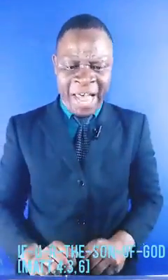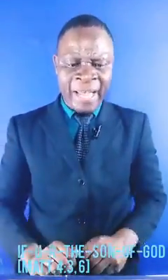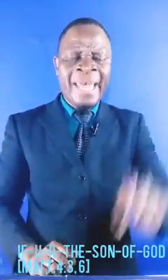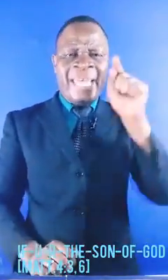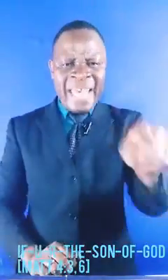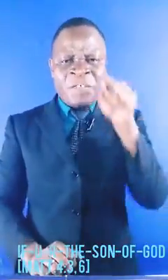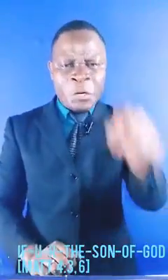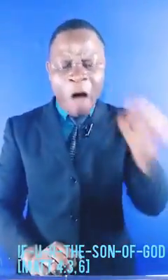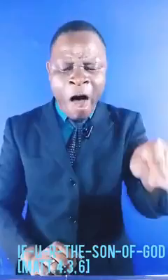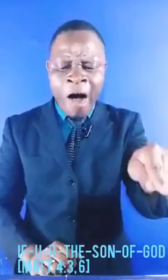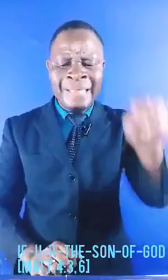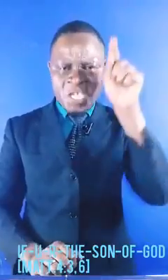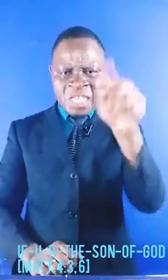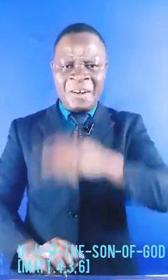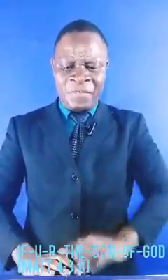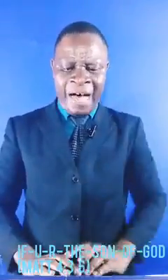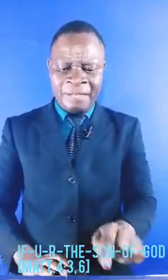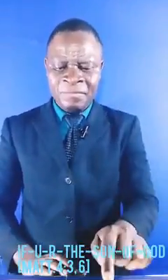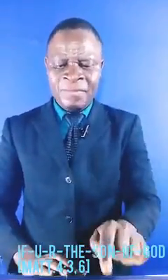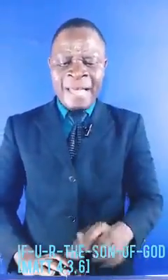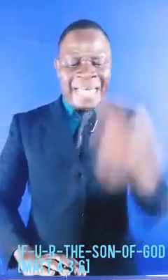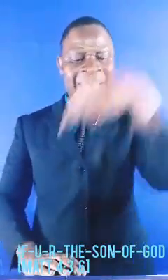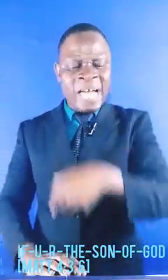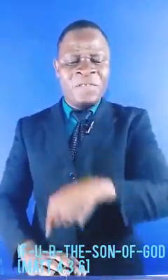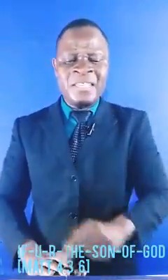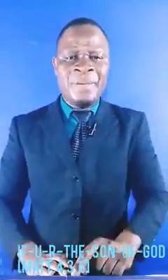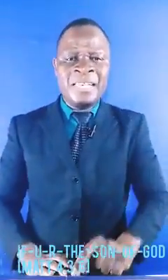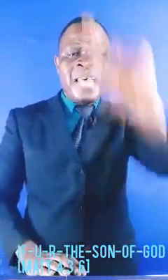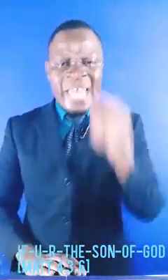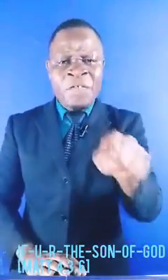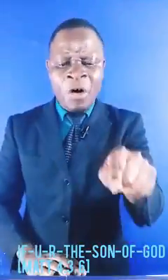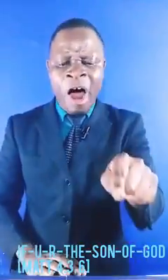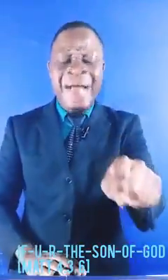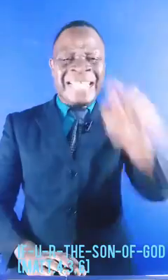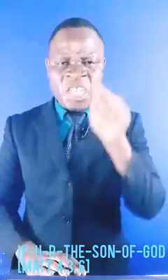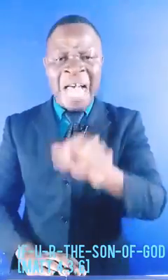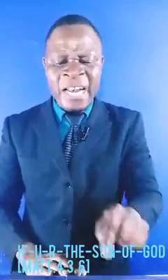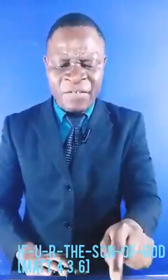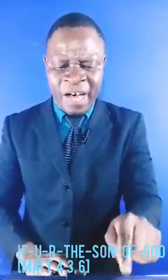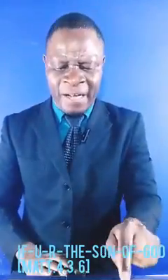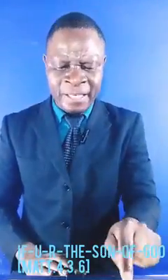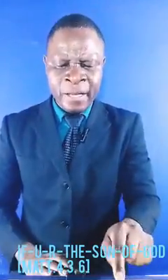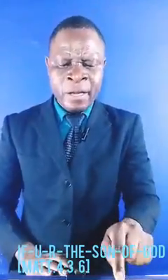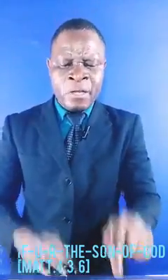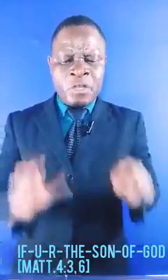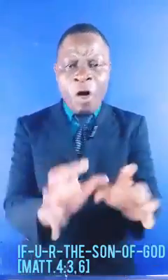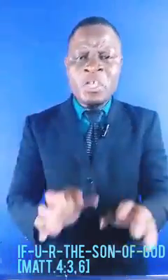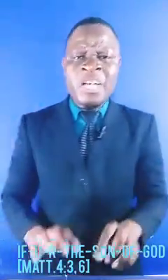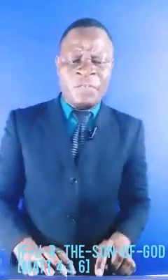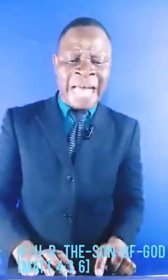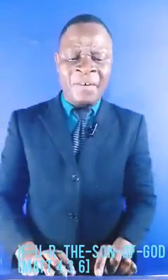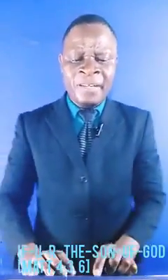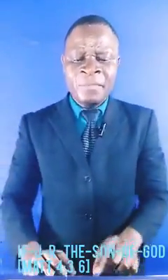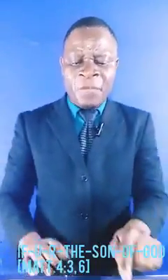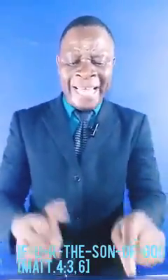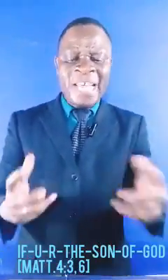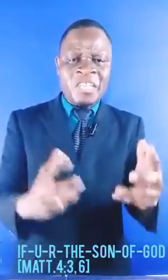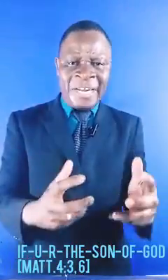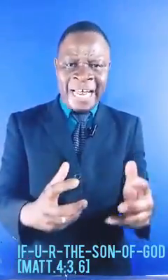say, If you are the Son of God. And again on verse number 6, If you are the Son of God, throw yourself down, for it is written